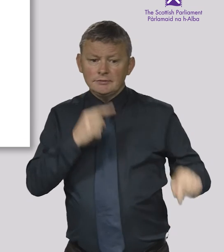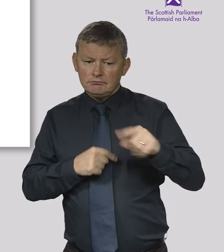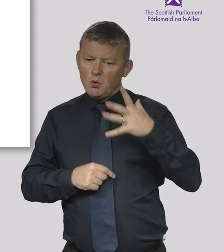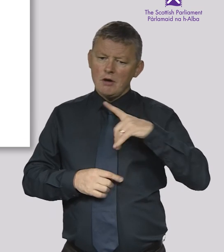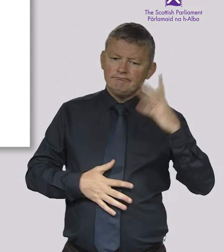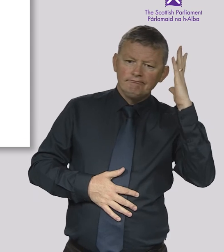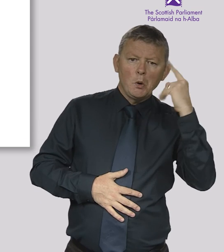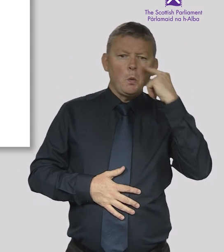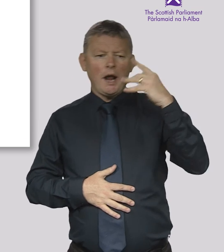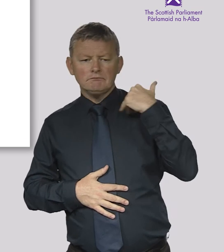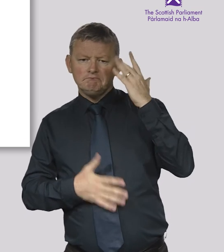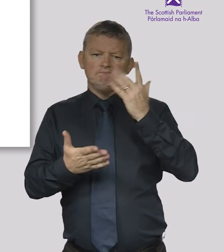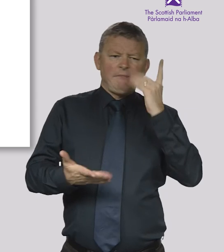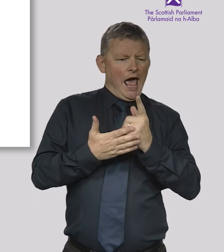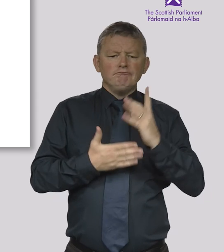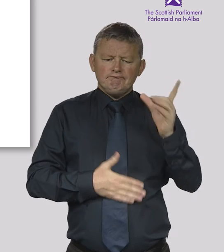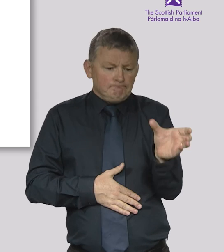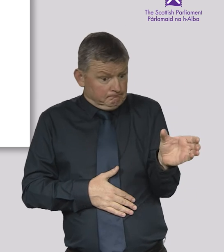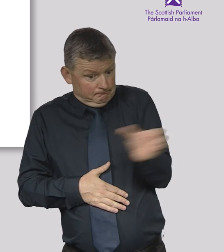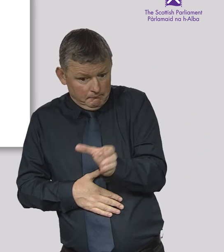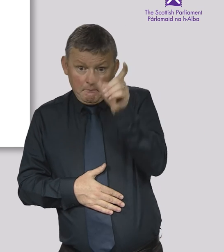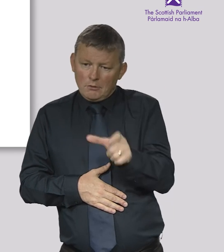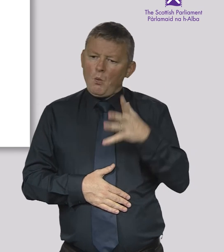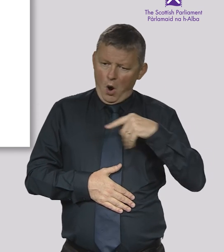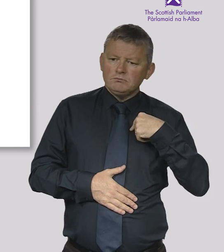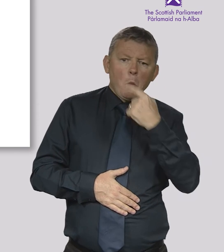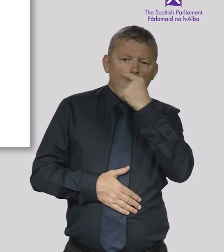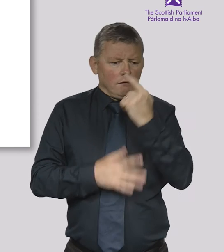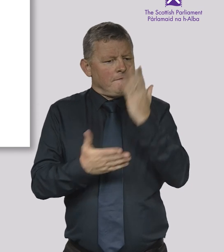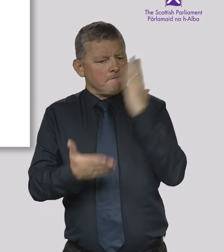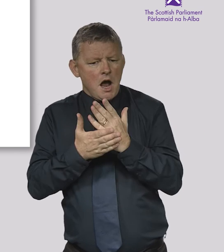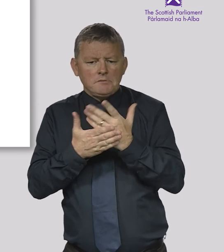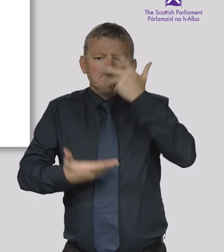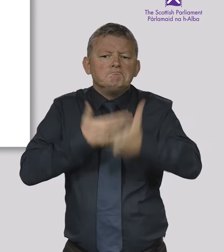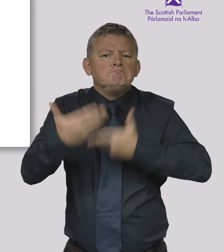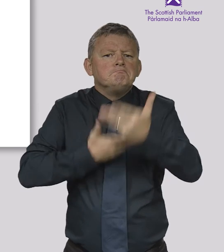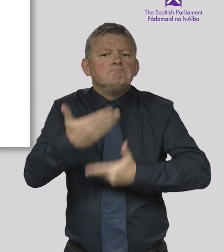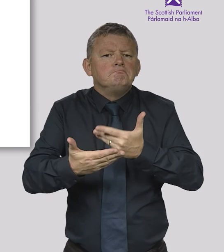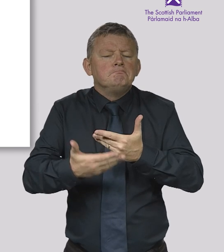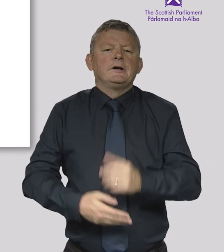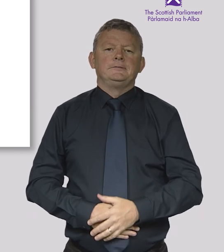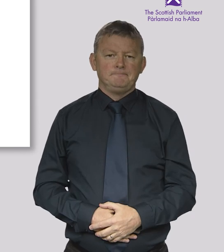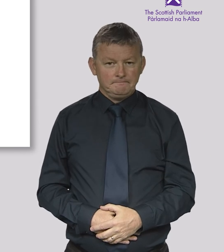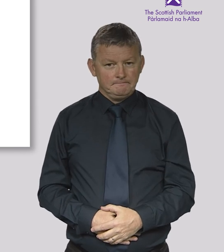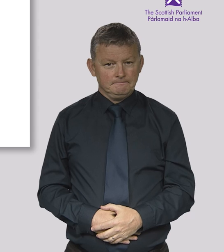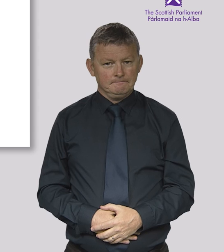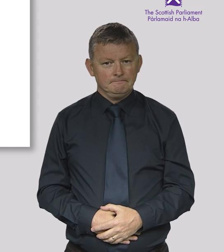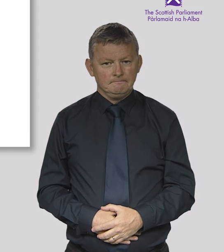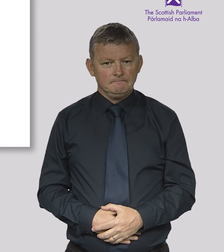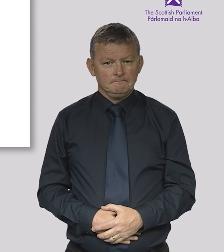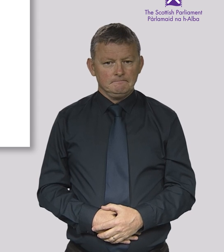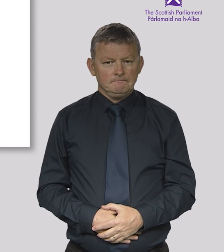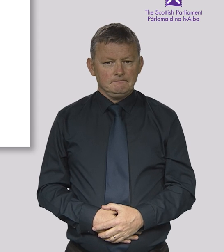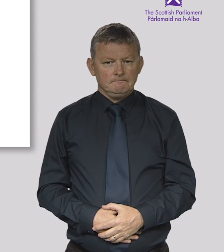can also invite any person to attend a meeting as a witness. Witnesses give evidence related to the business of the committee. result of committee.